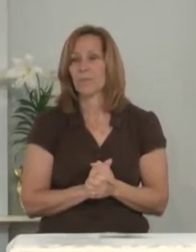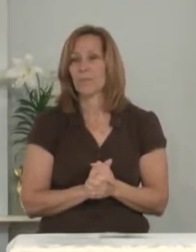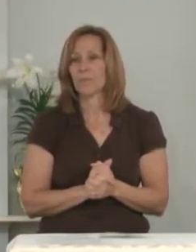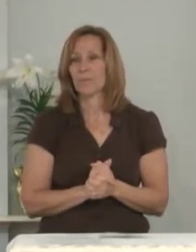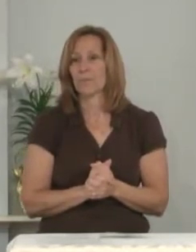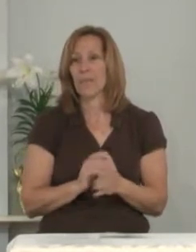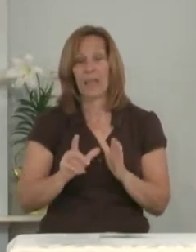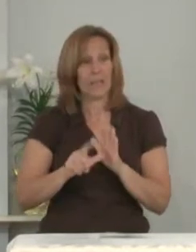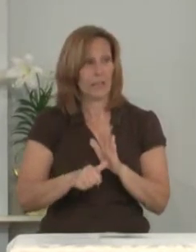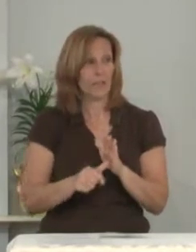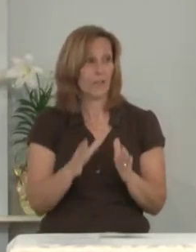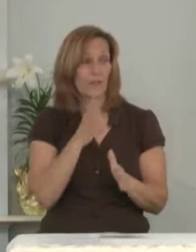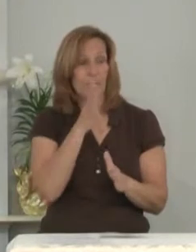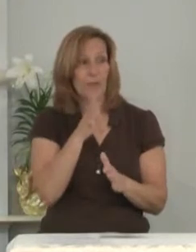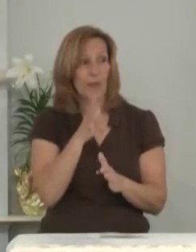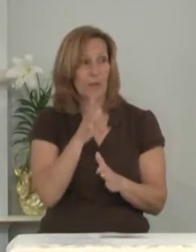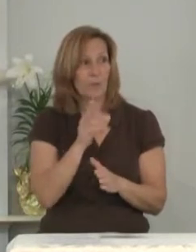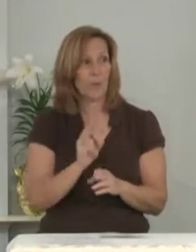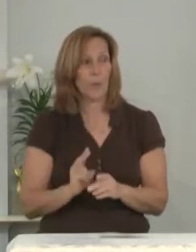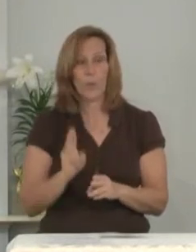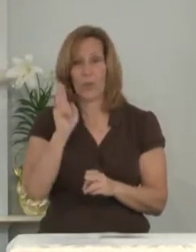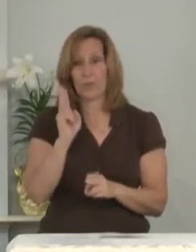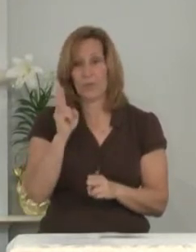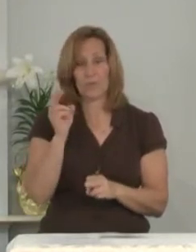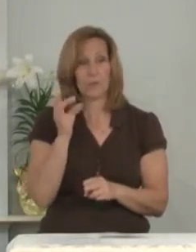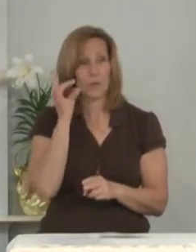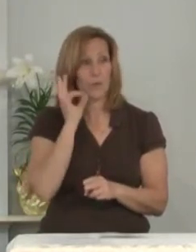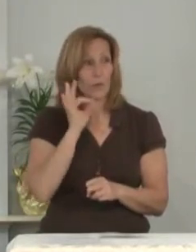Later, his mother went up for communion.